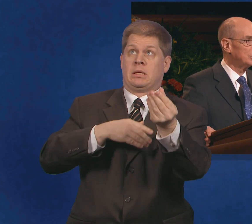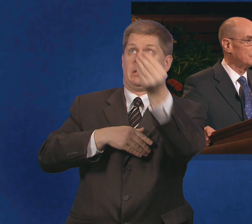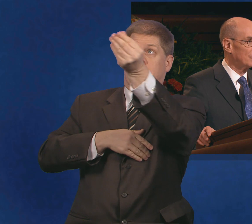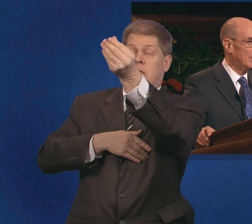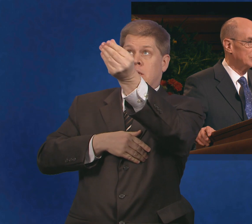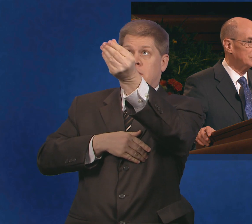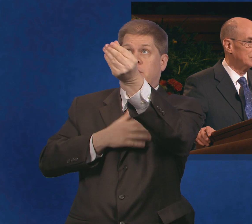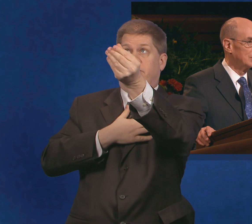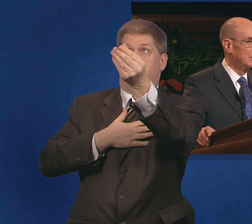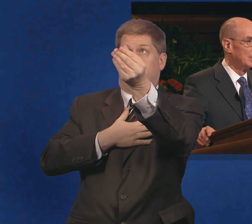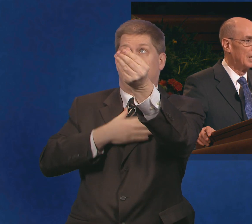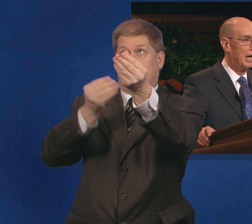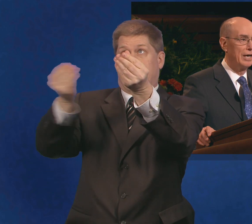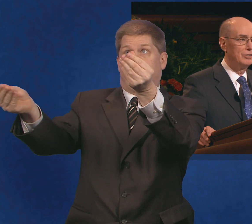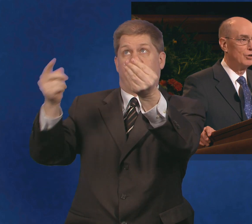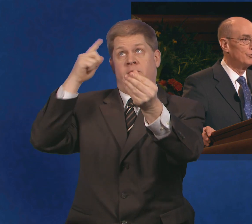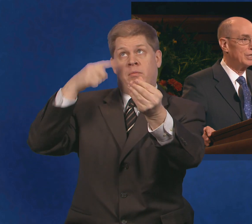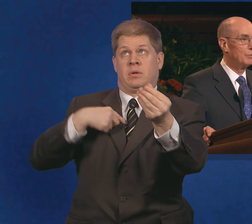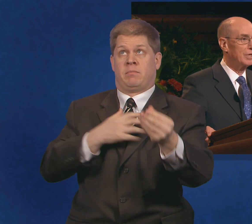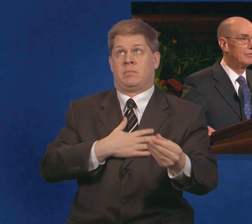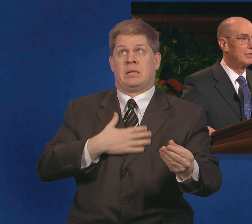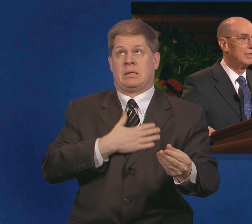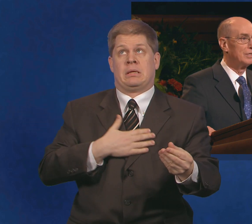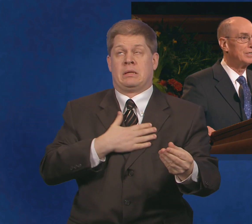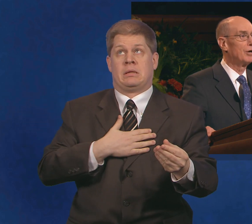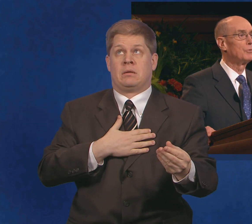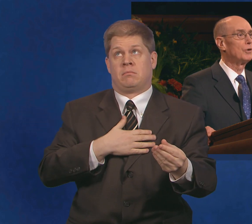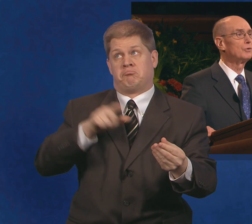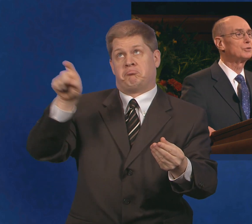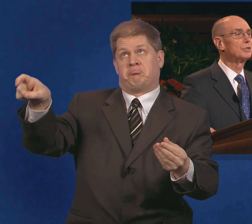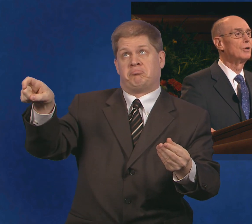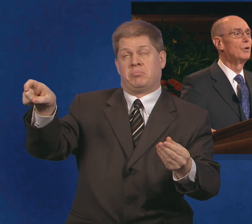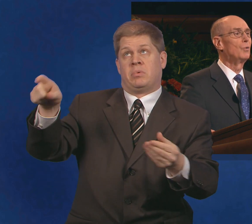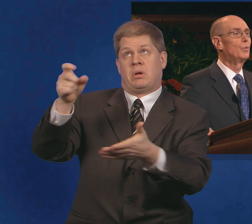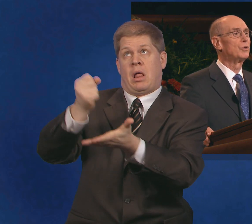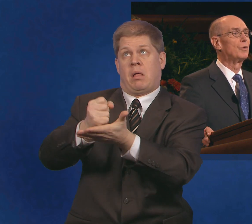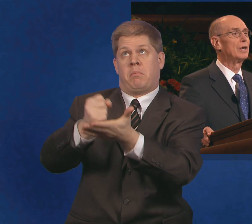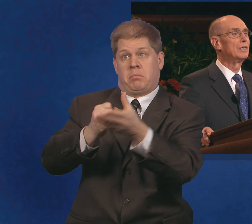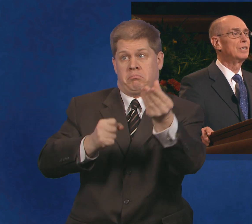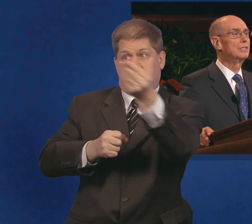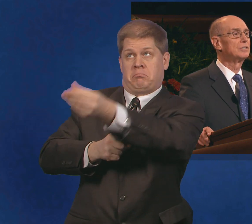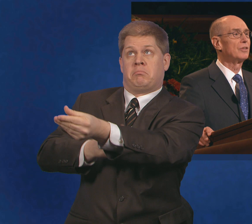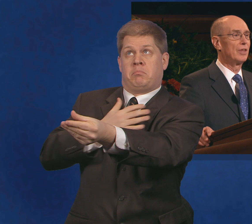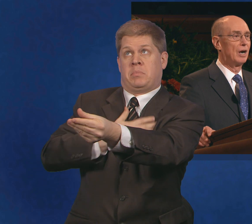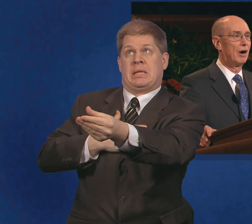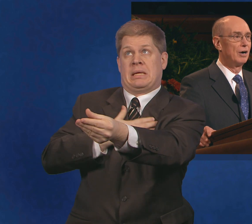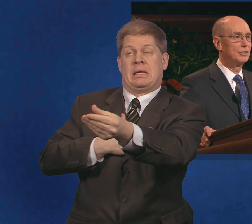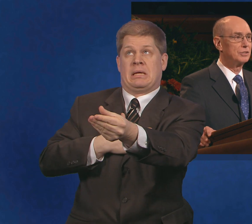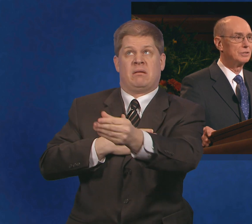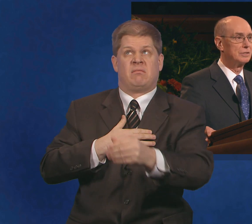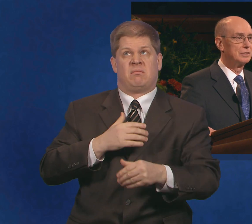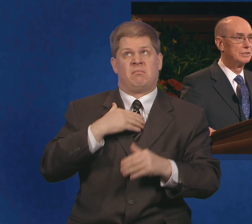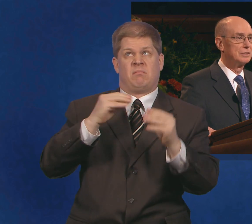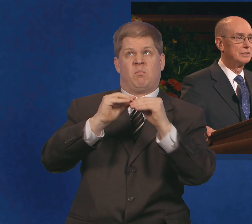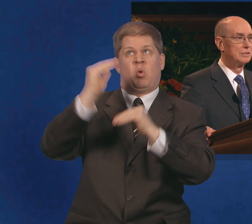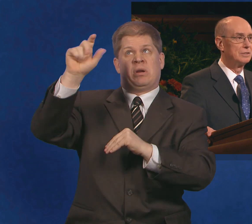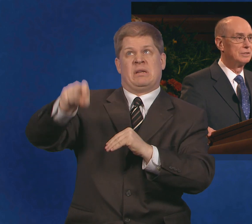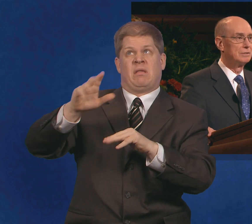to the bishop for us. I know that he will give it to help those with greater needs than ours.